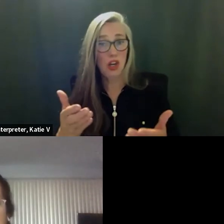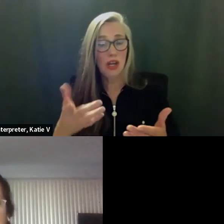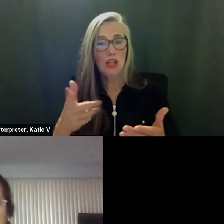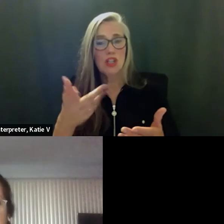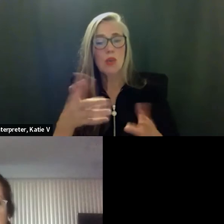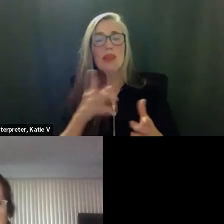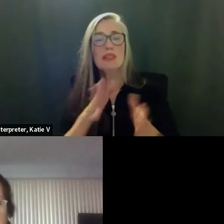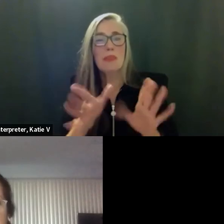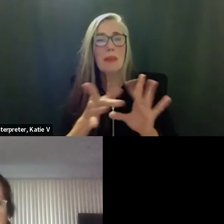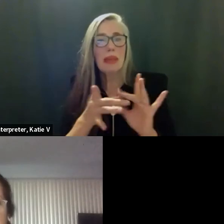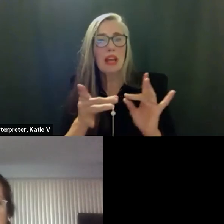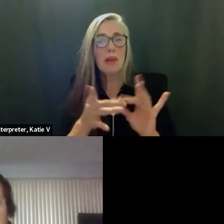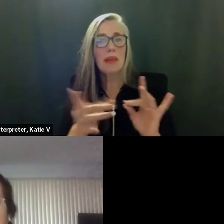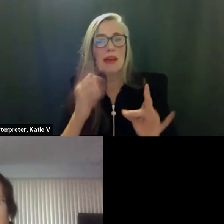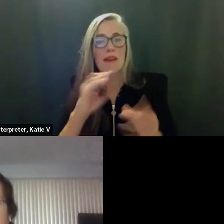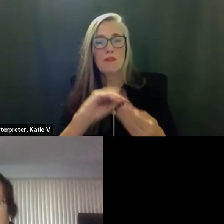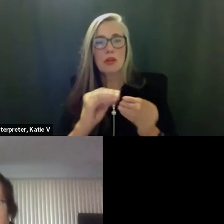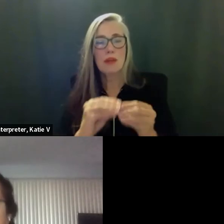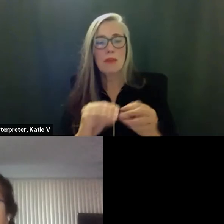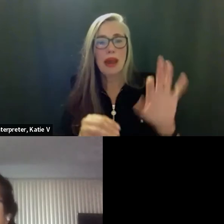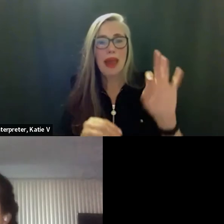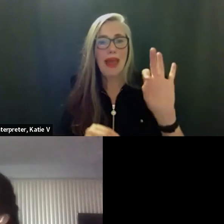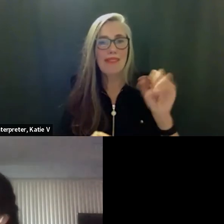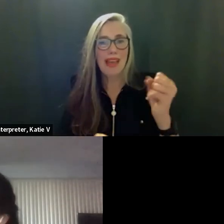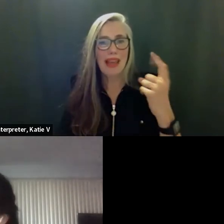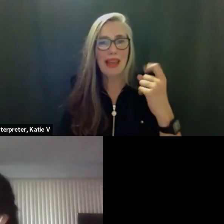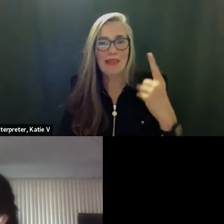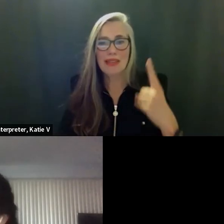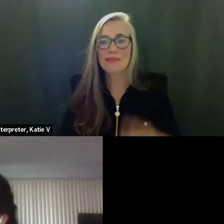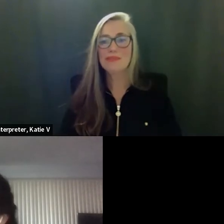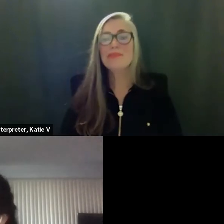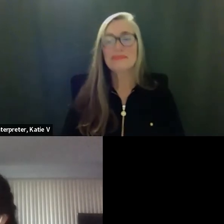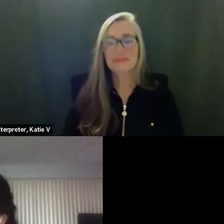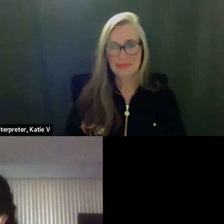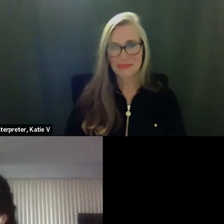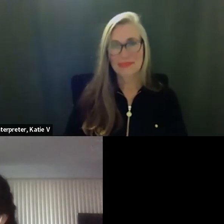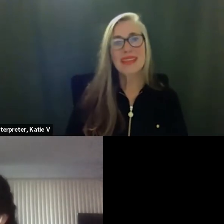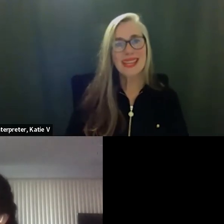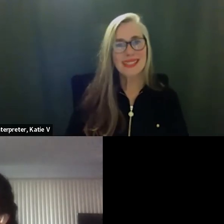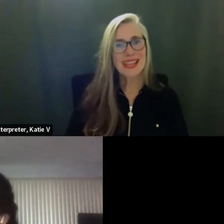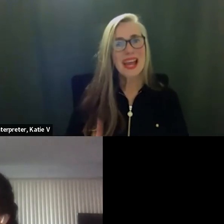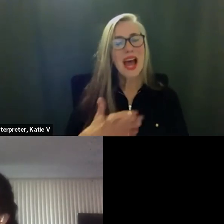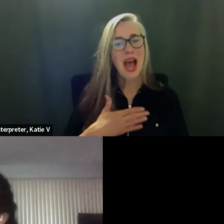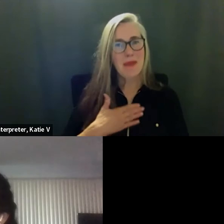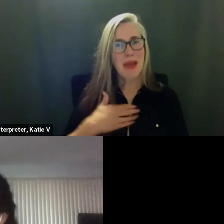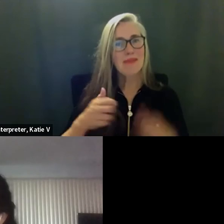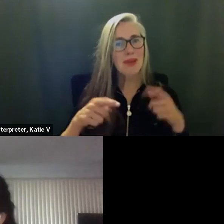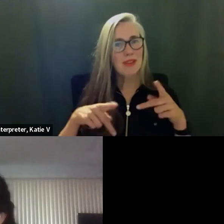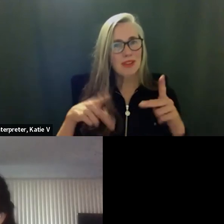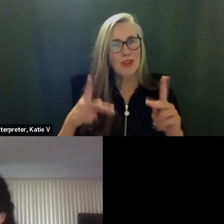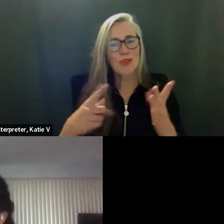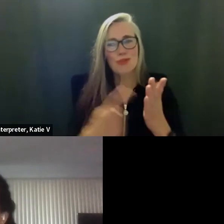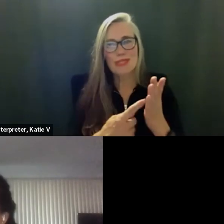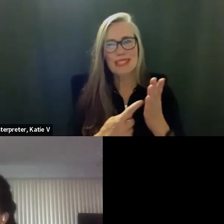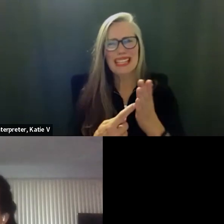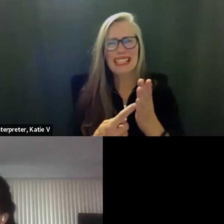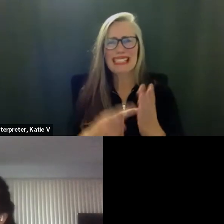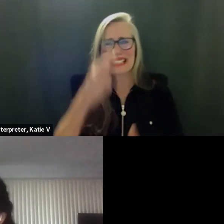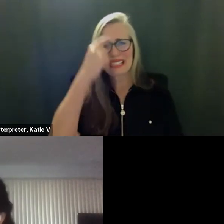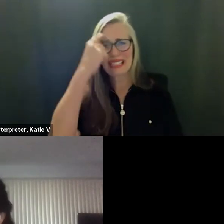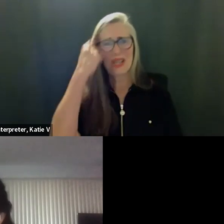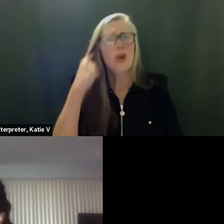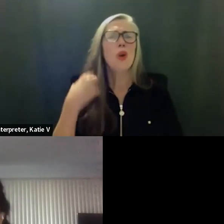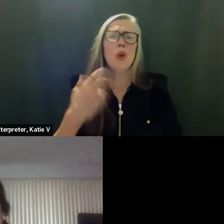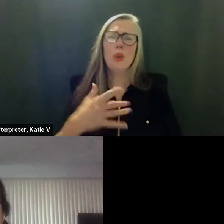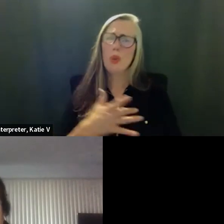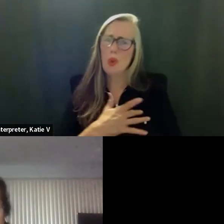uh yes thank you um so yes board i'm i'm glad to have the opportunity to talk about this i'm i'm really concerned